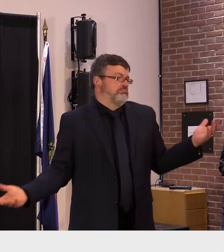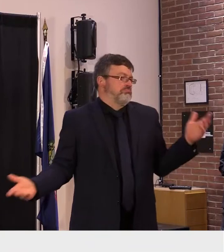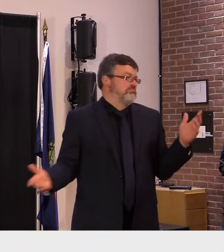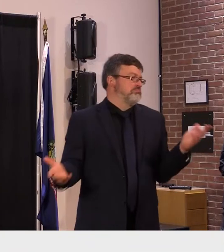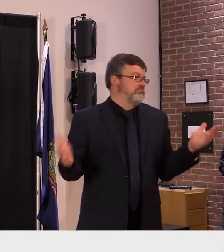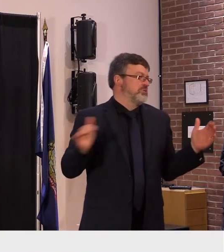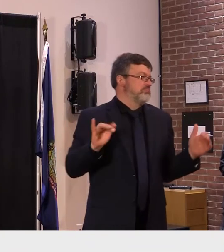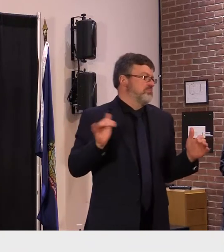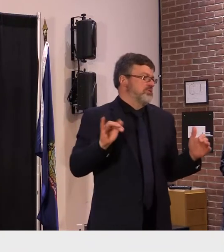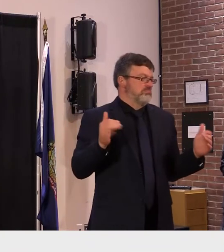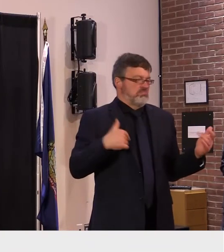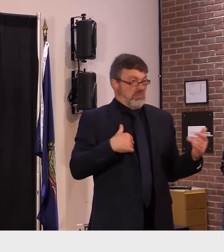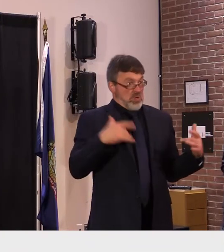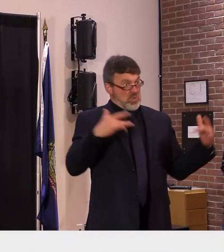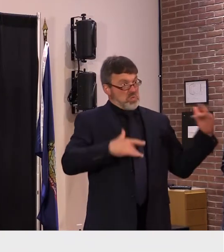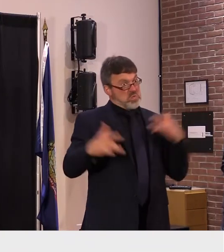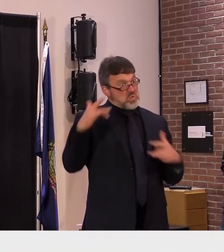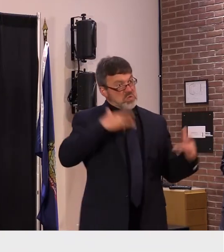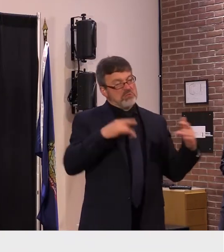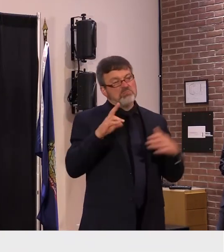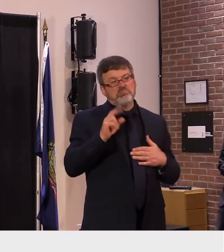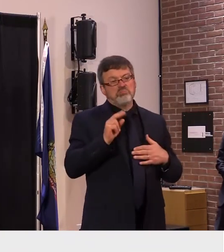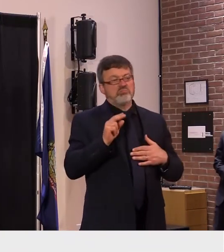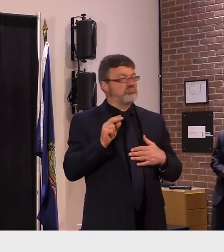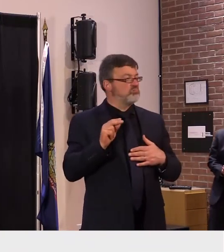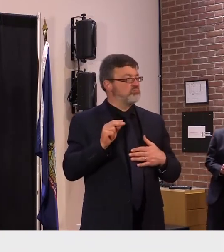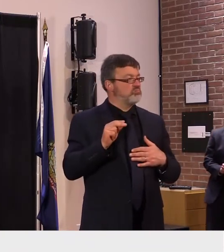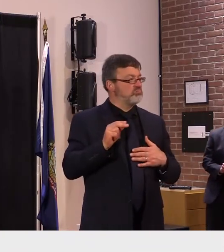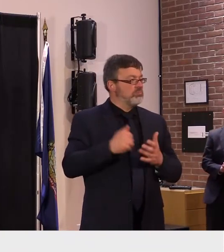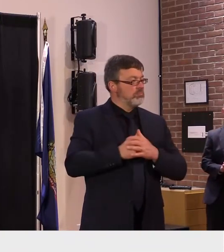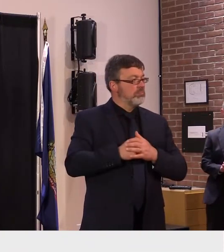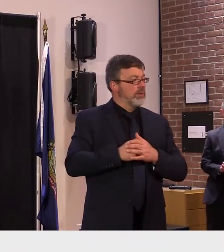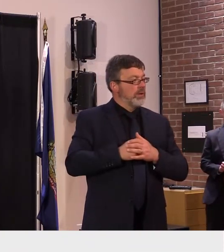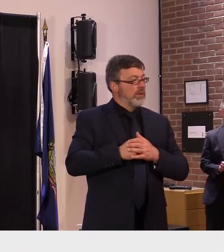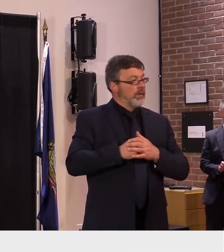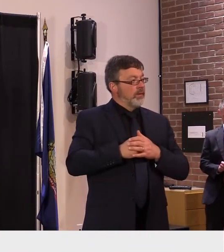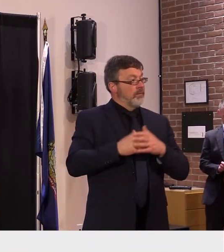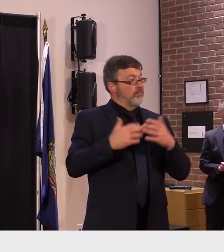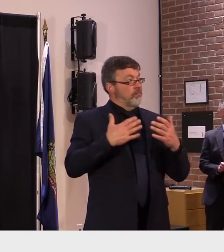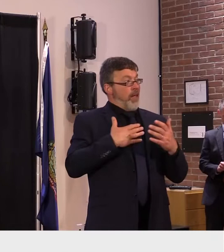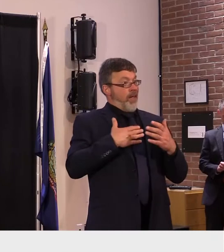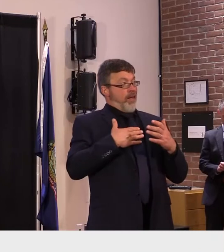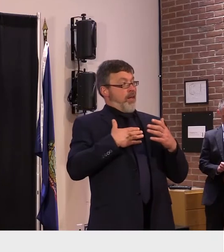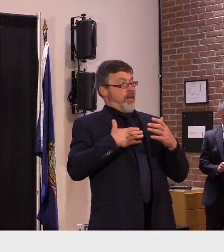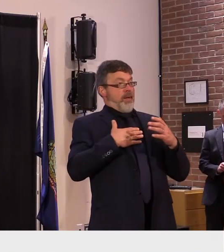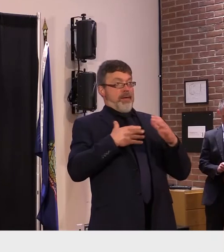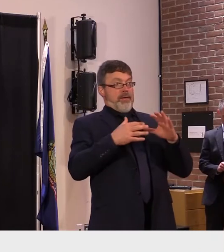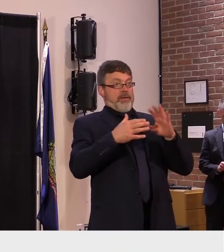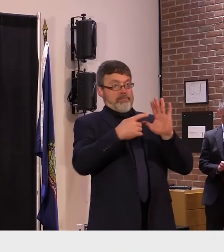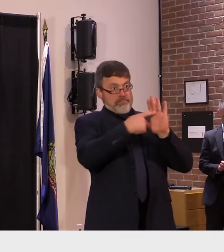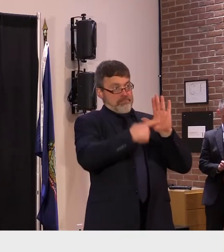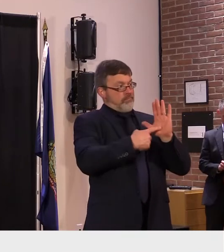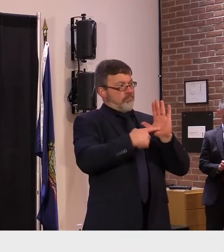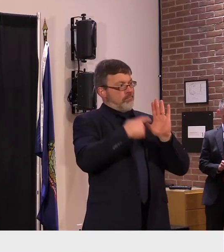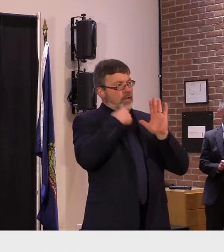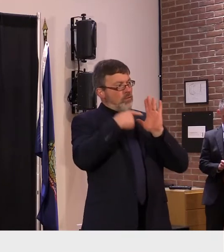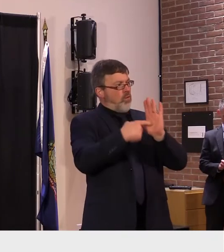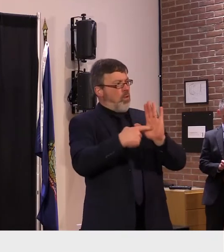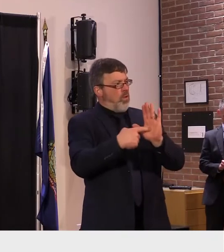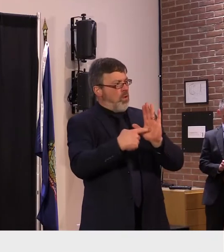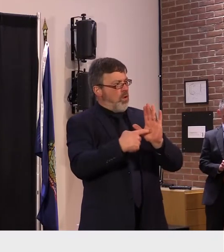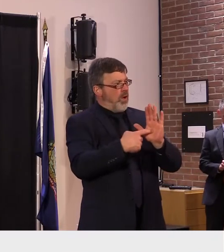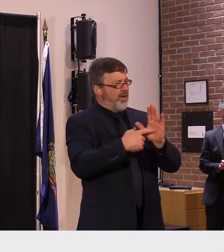so right now if my comments didn't say as much i'm encouraging all the things you just said get outside